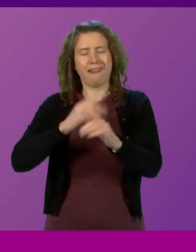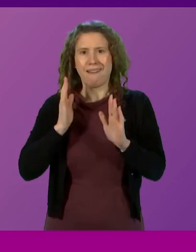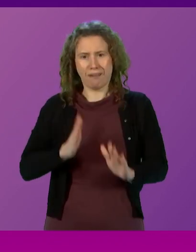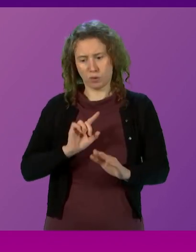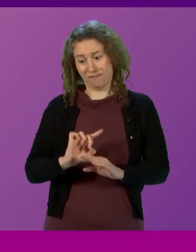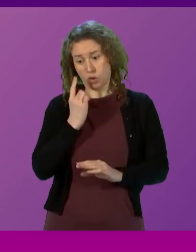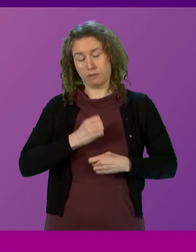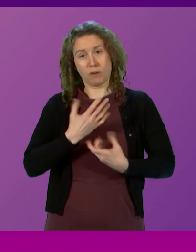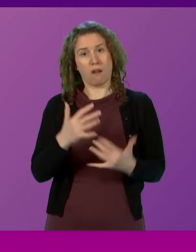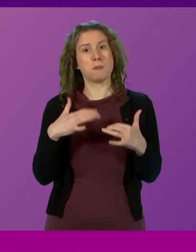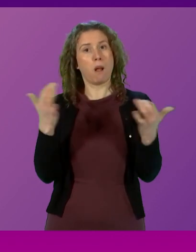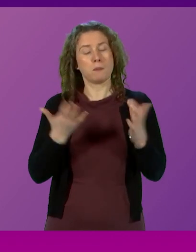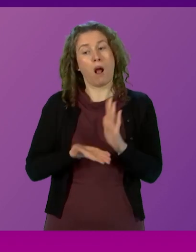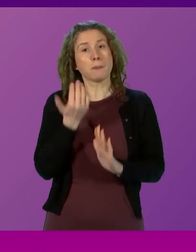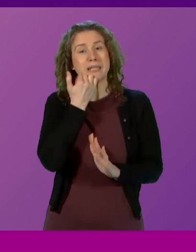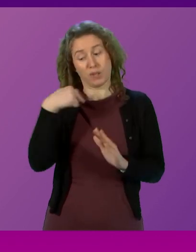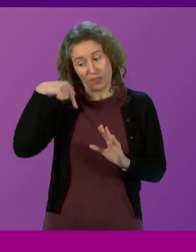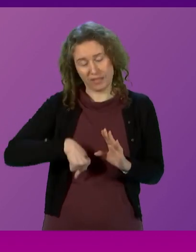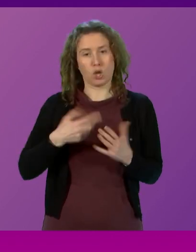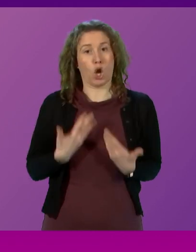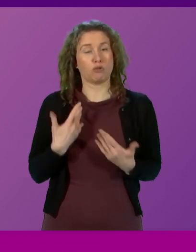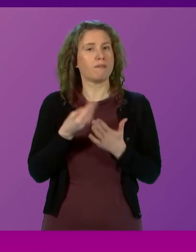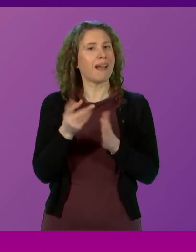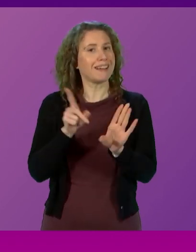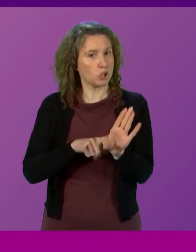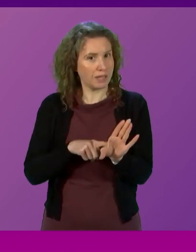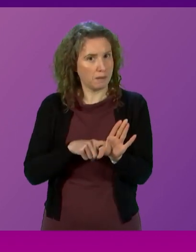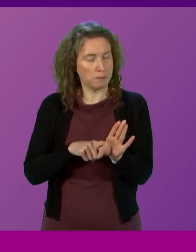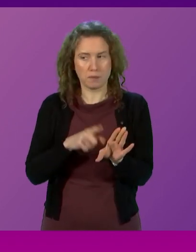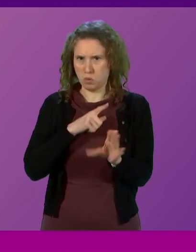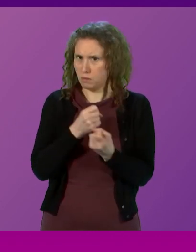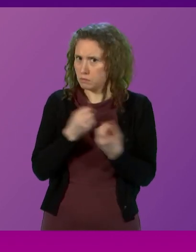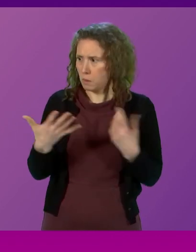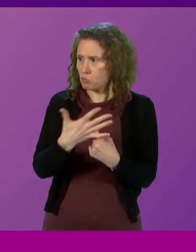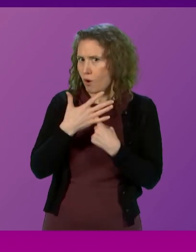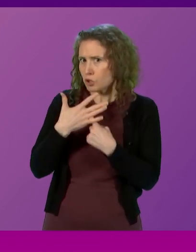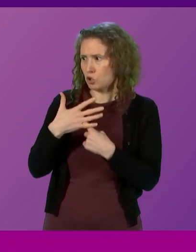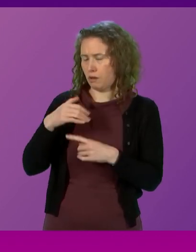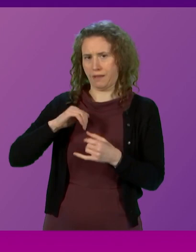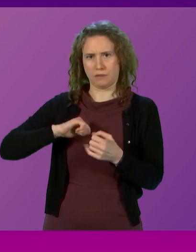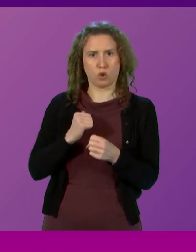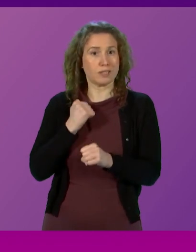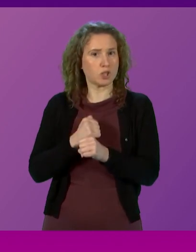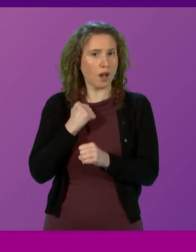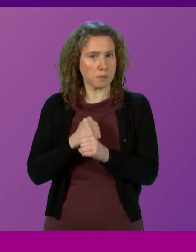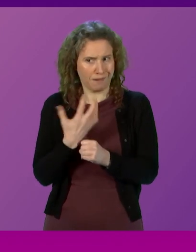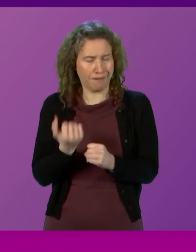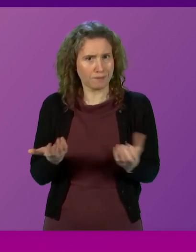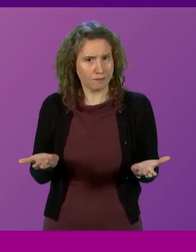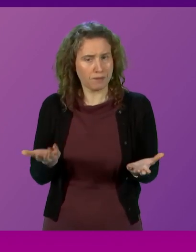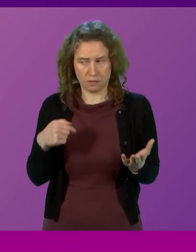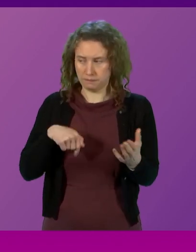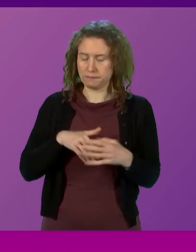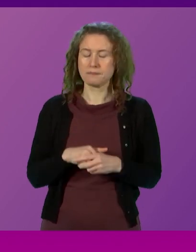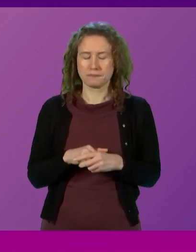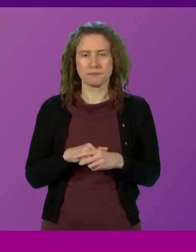must provide Parliament with an update on this financial year, given the extreme pressure that the Scottish Government Budget faces